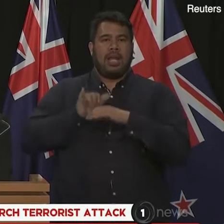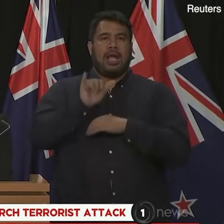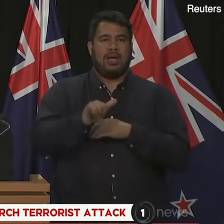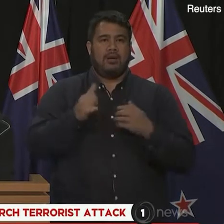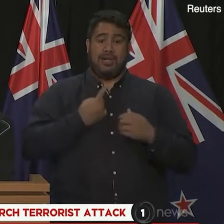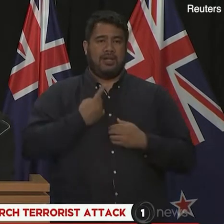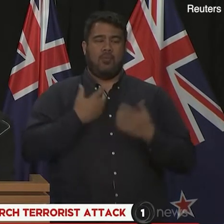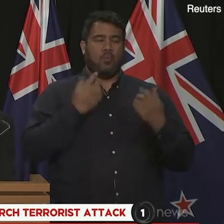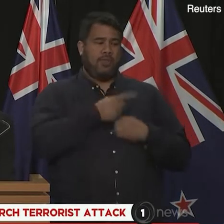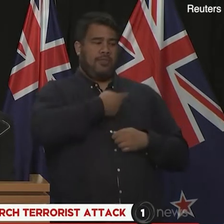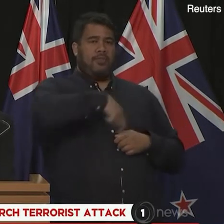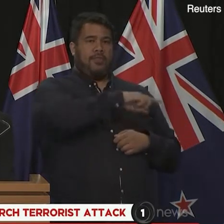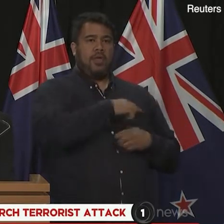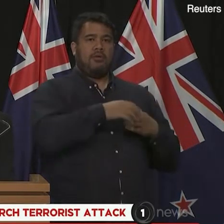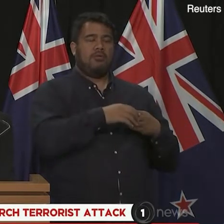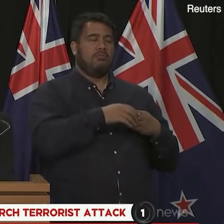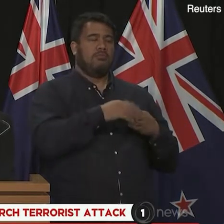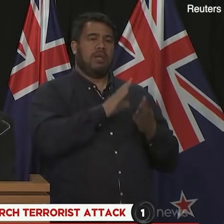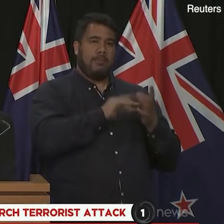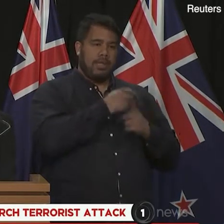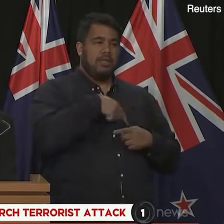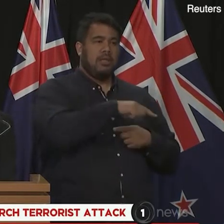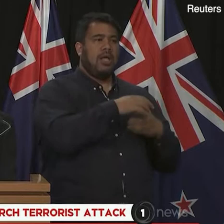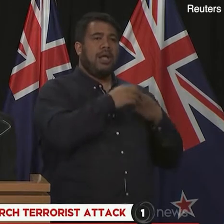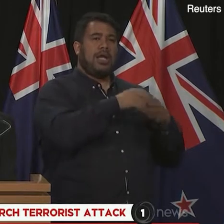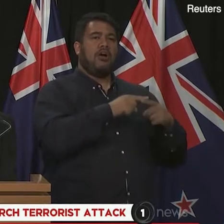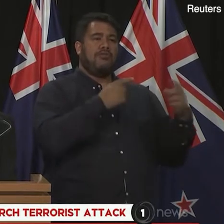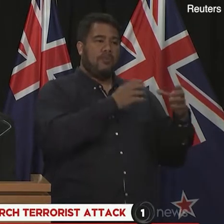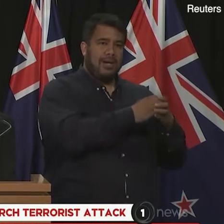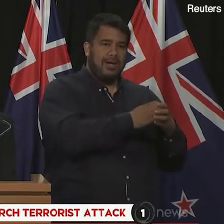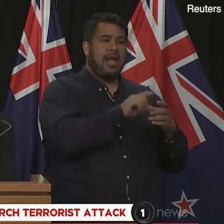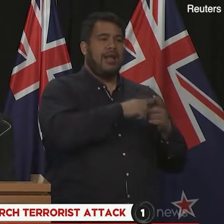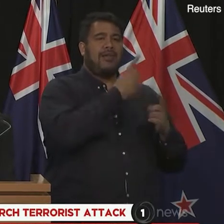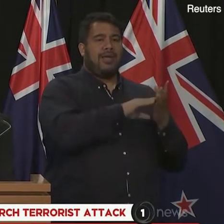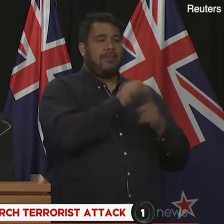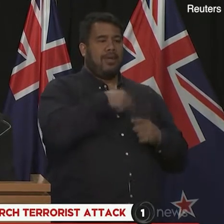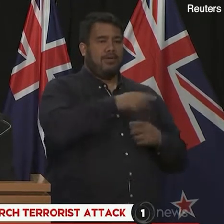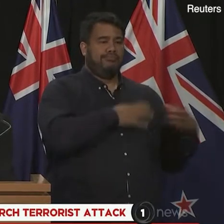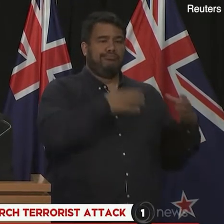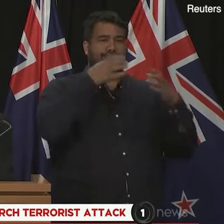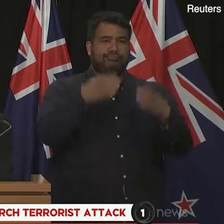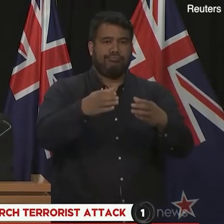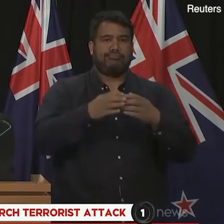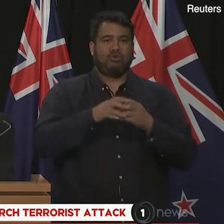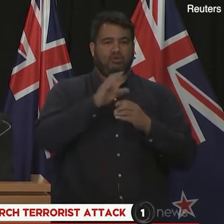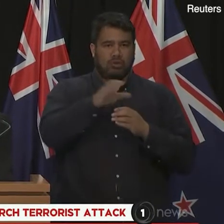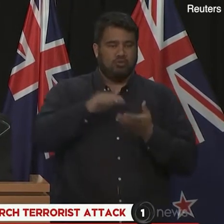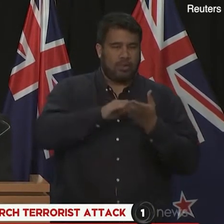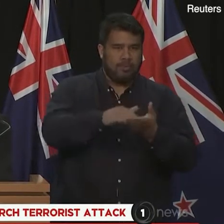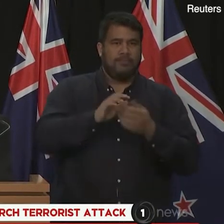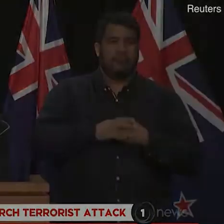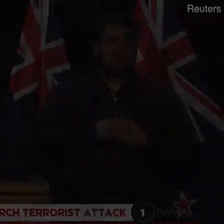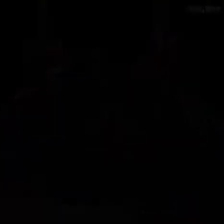with me, including the leader of the opposition. As is the entire nation, we are all unified